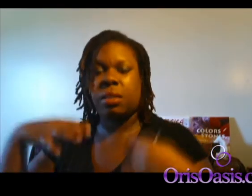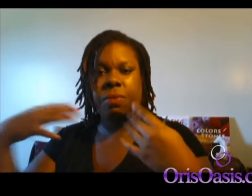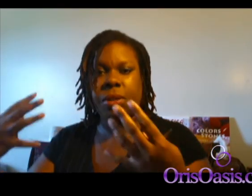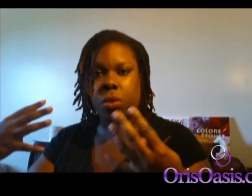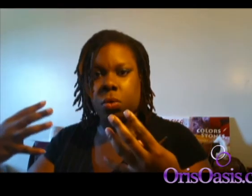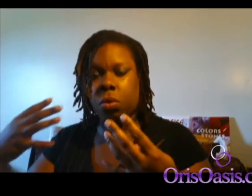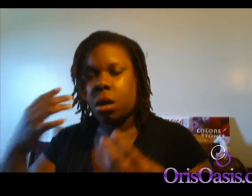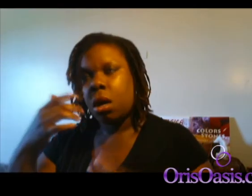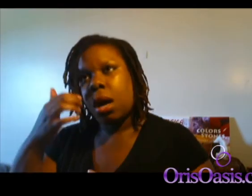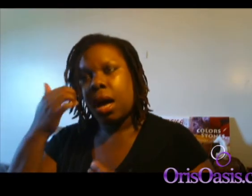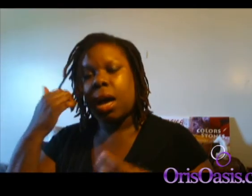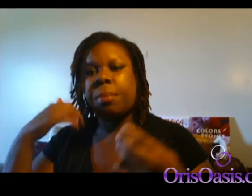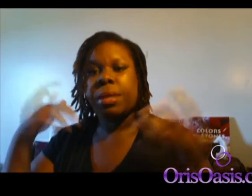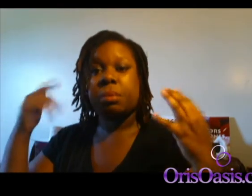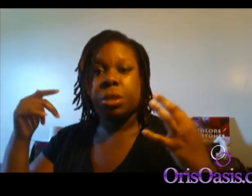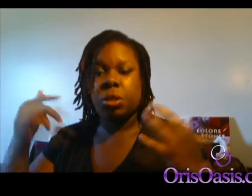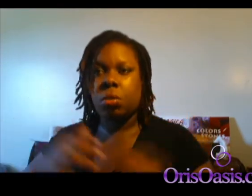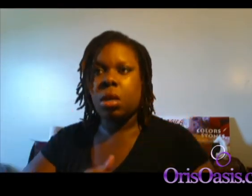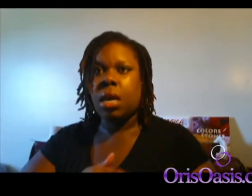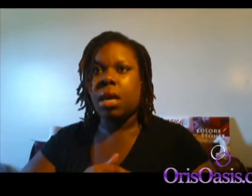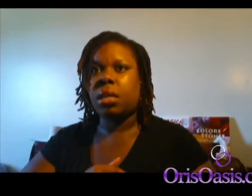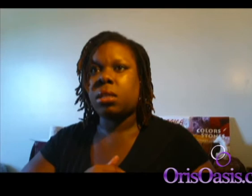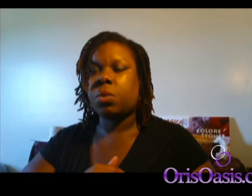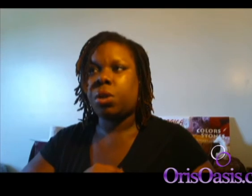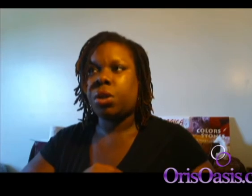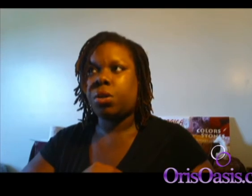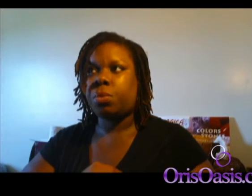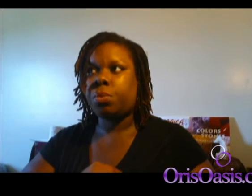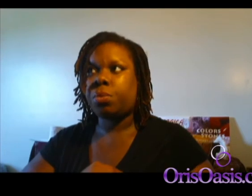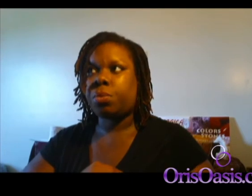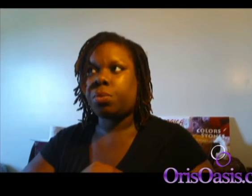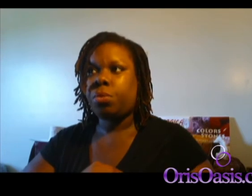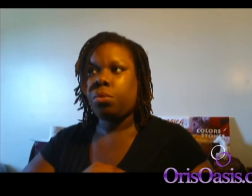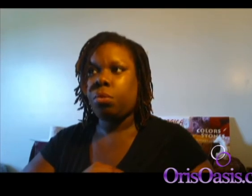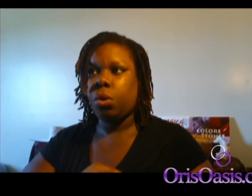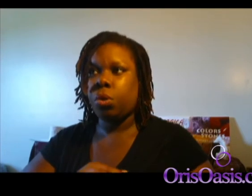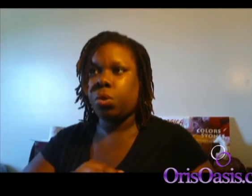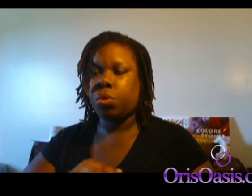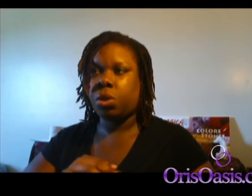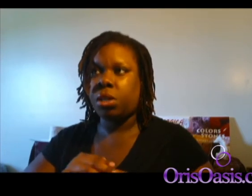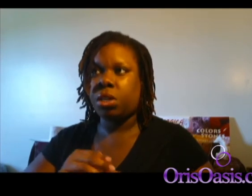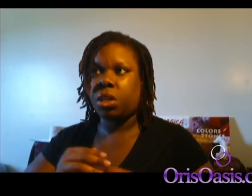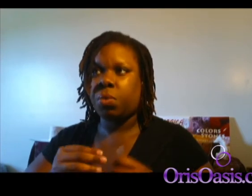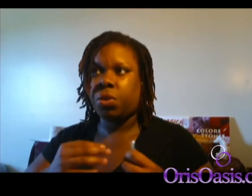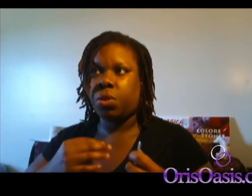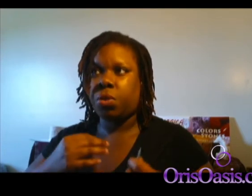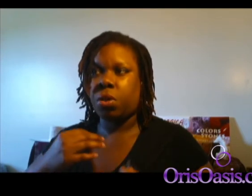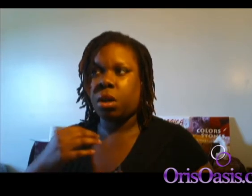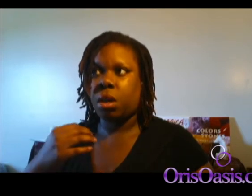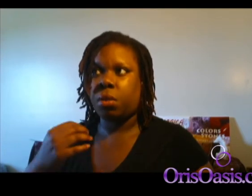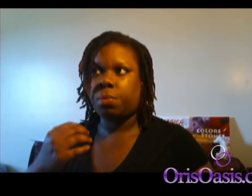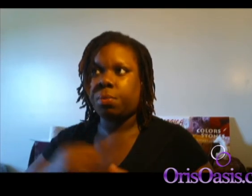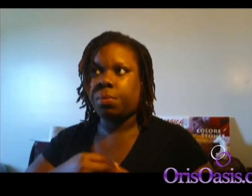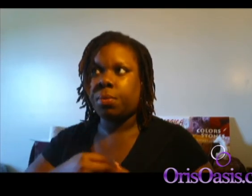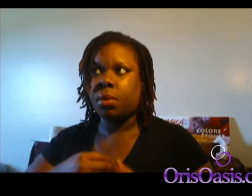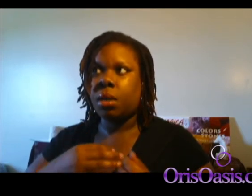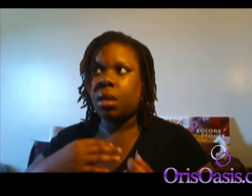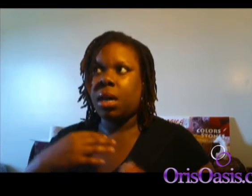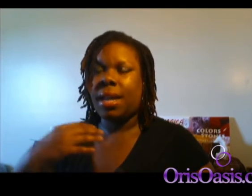physical, um, it's mental. And, this is where you start dealing with your, um, a lot